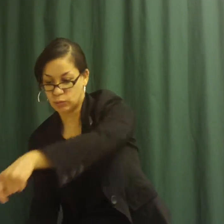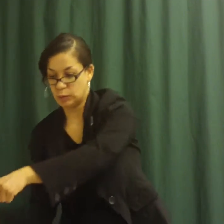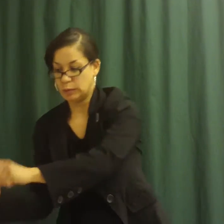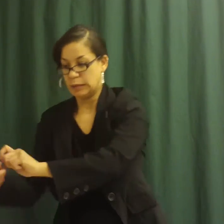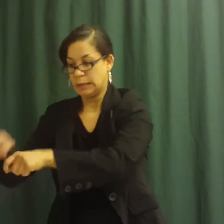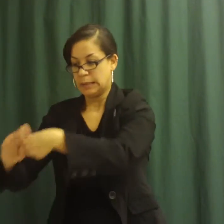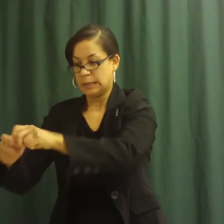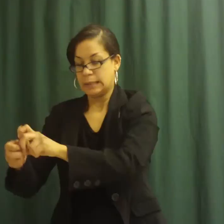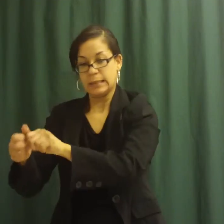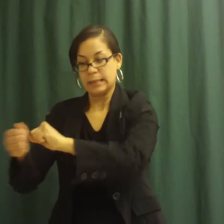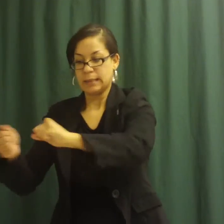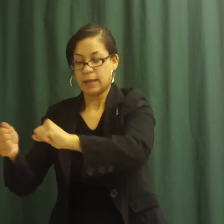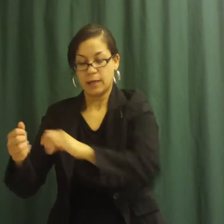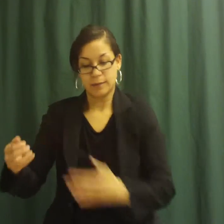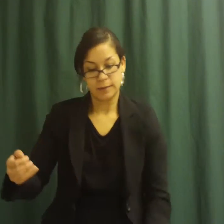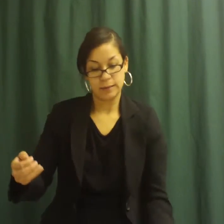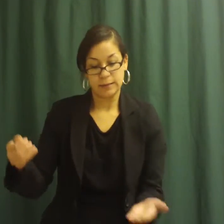bag helps keep the soil damp.